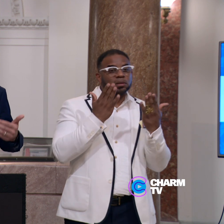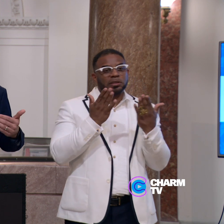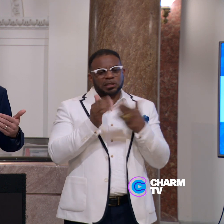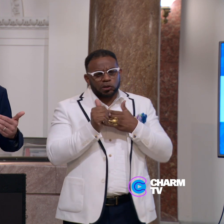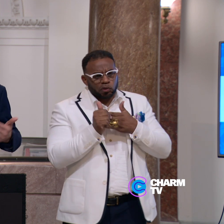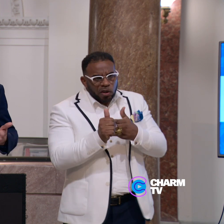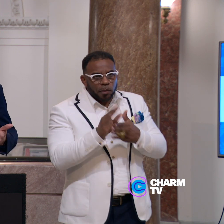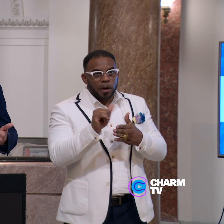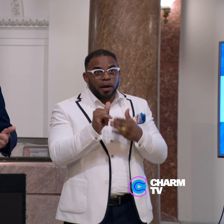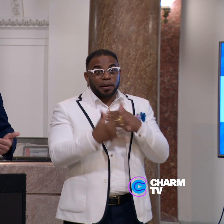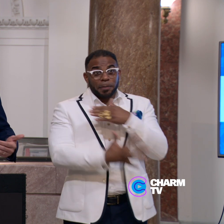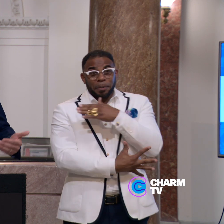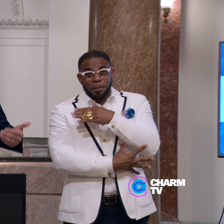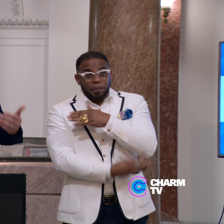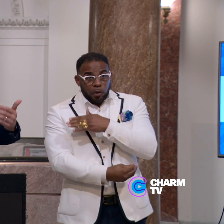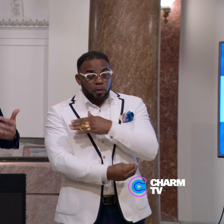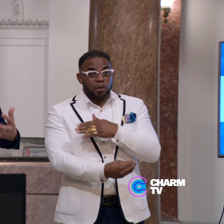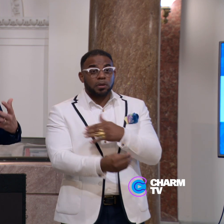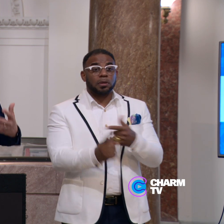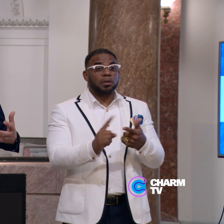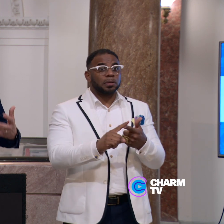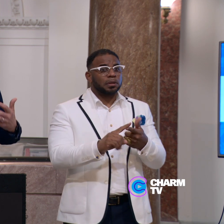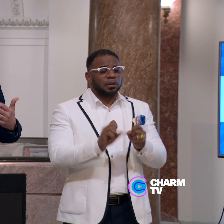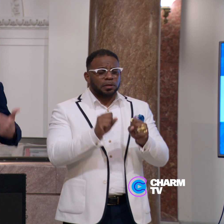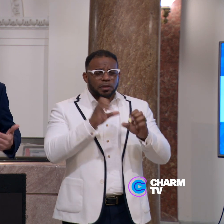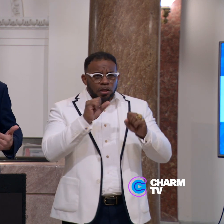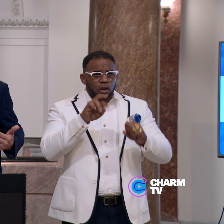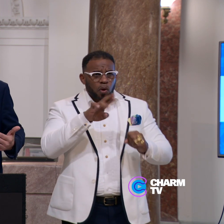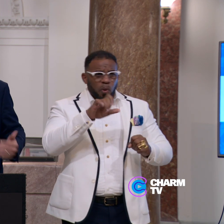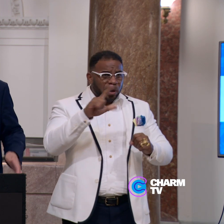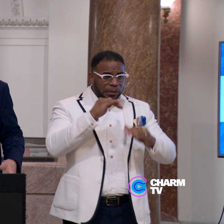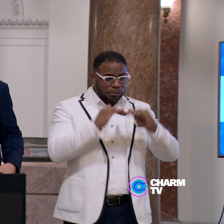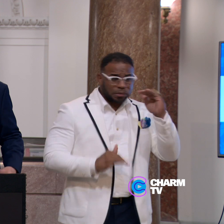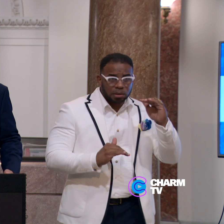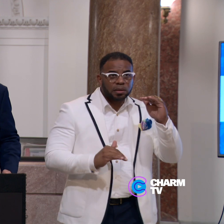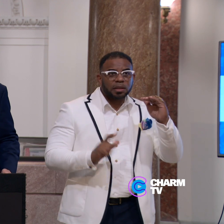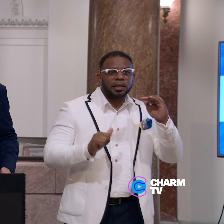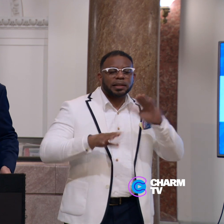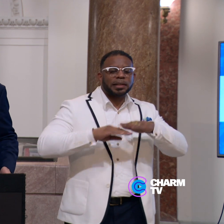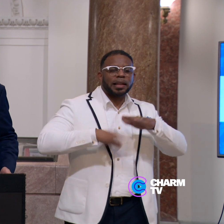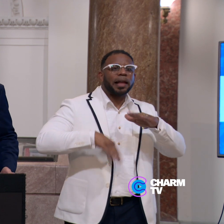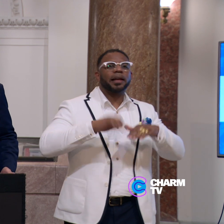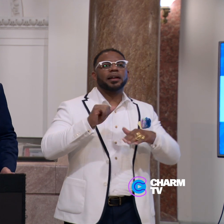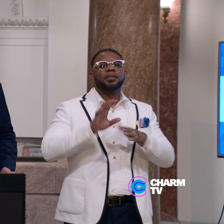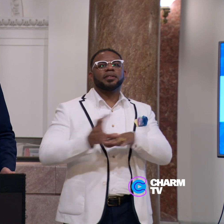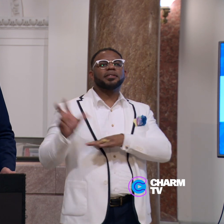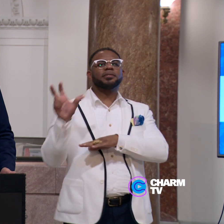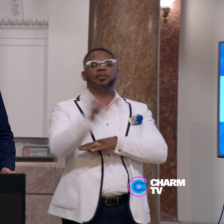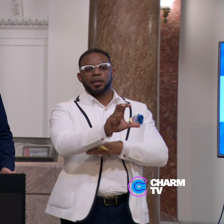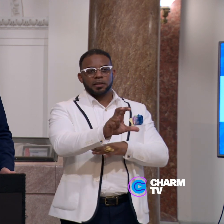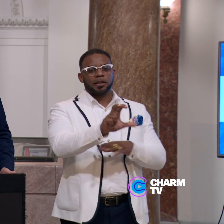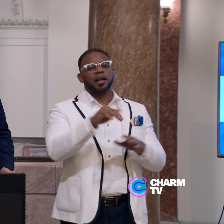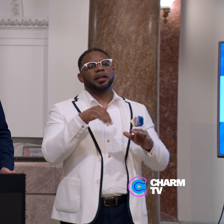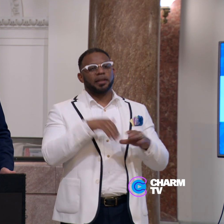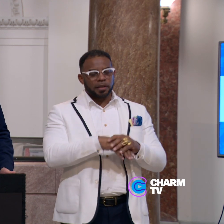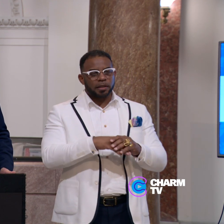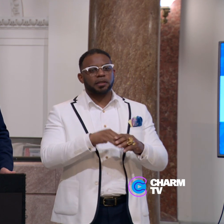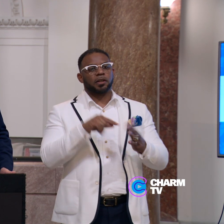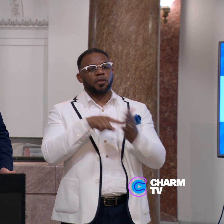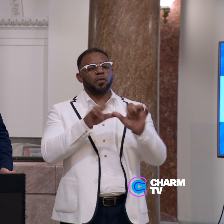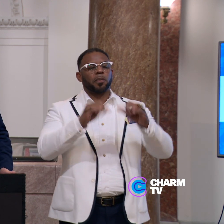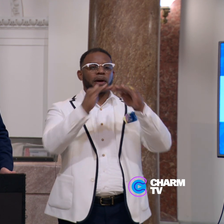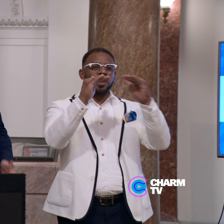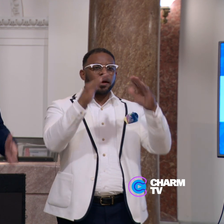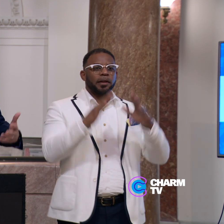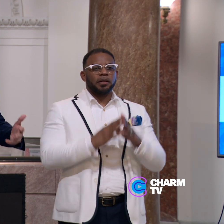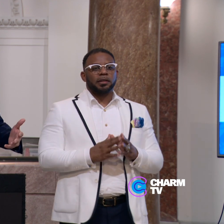driven by poverty, glaring racial inequities, and the lack of investment in affordable